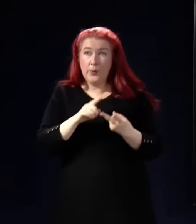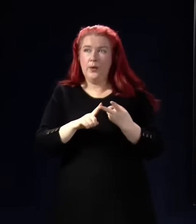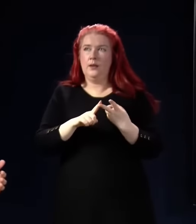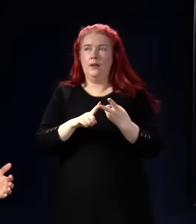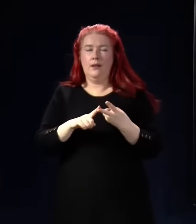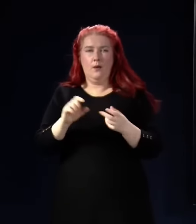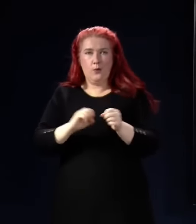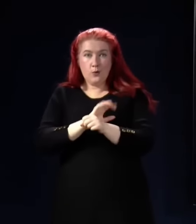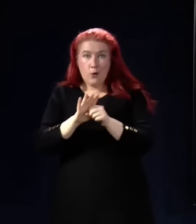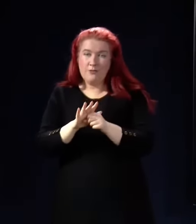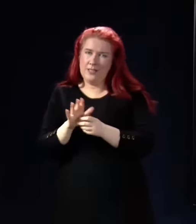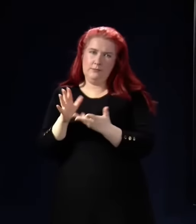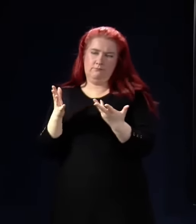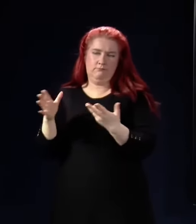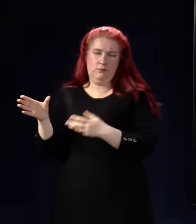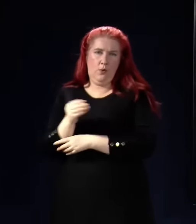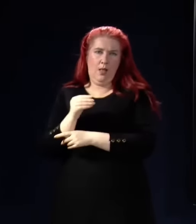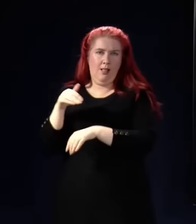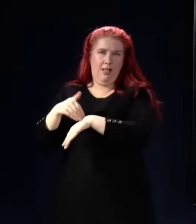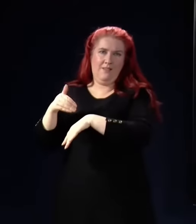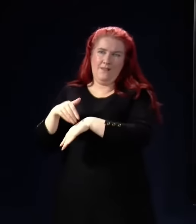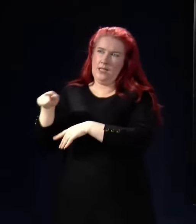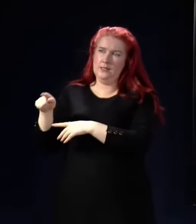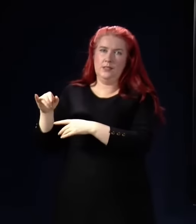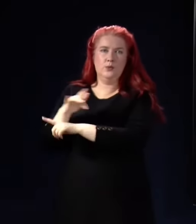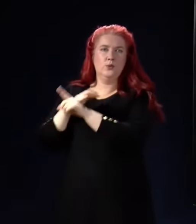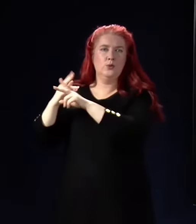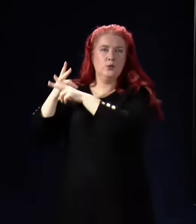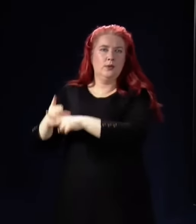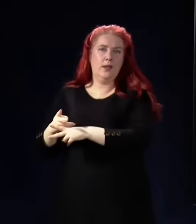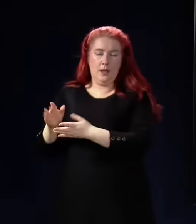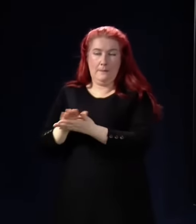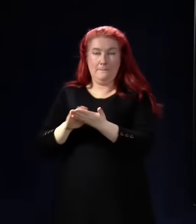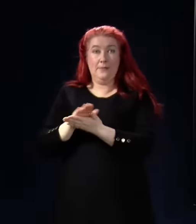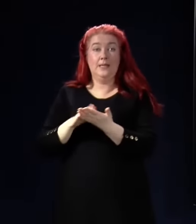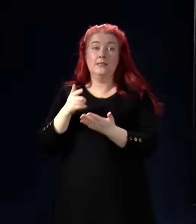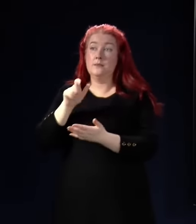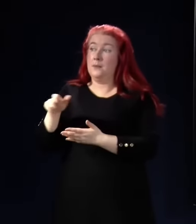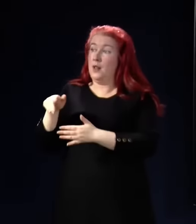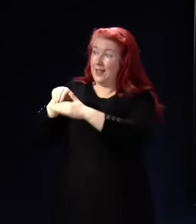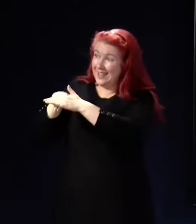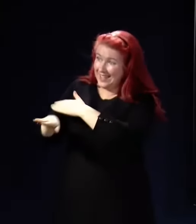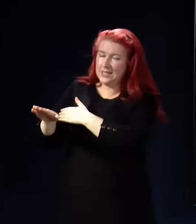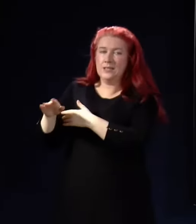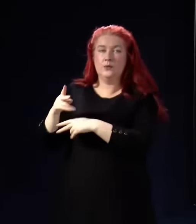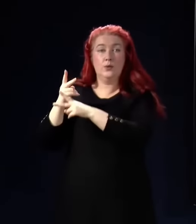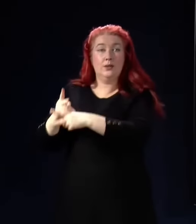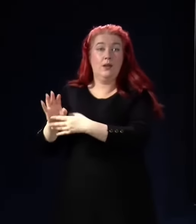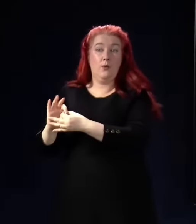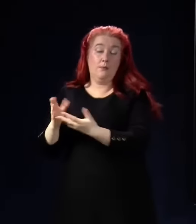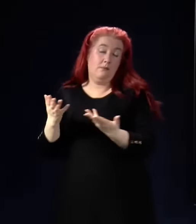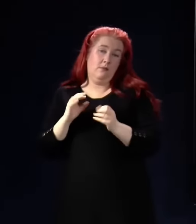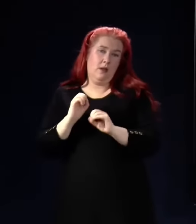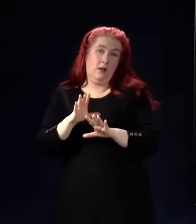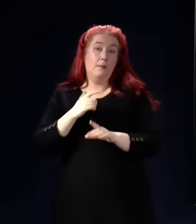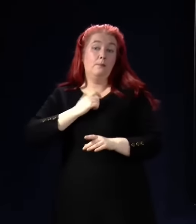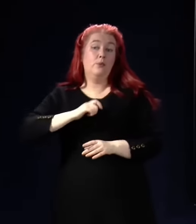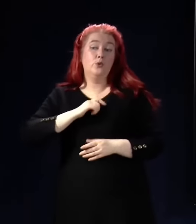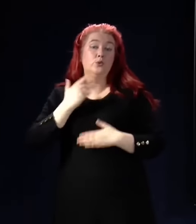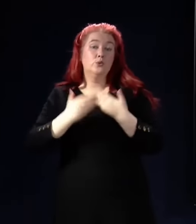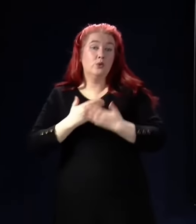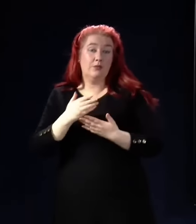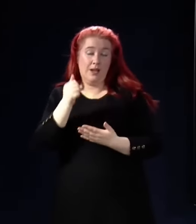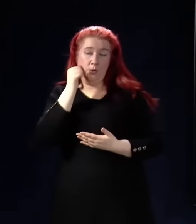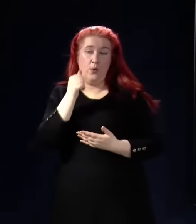COVID, that has also impacted the ability to admit people into care homes. In fact, as a personal anecdote, I know the